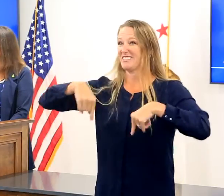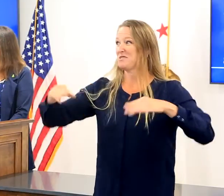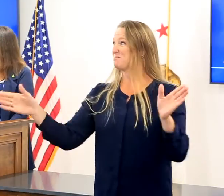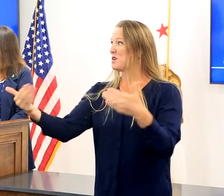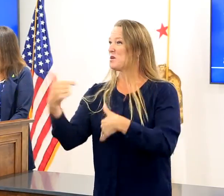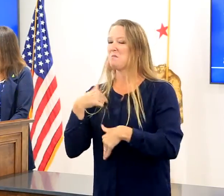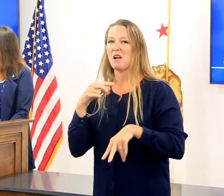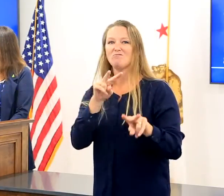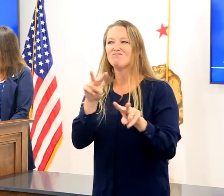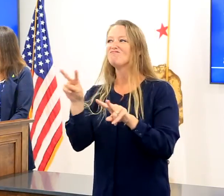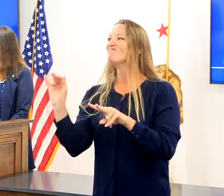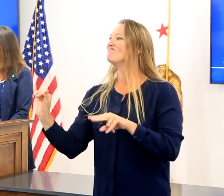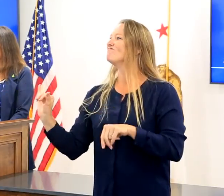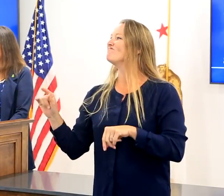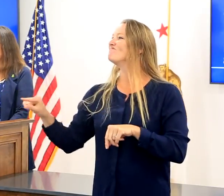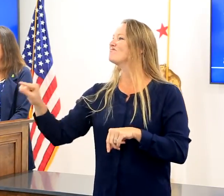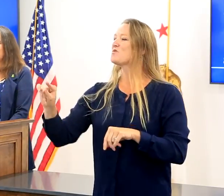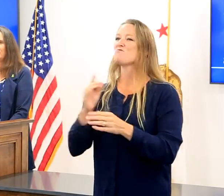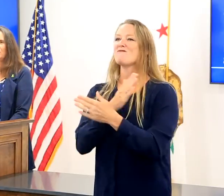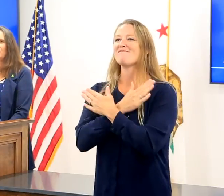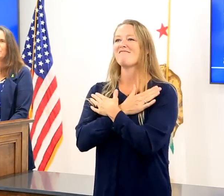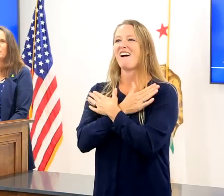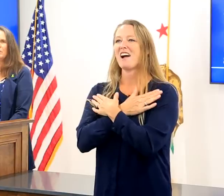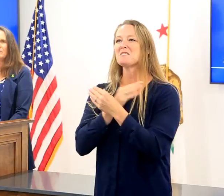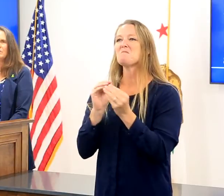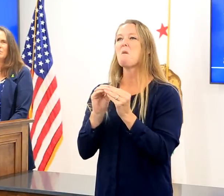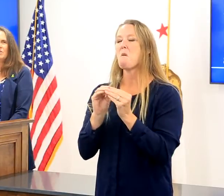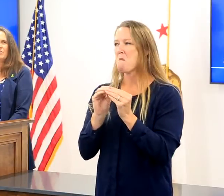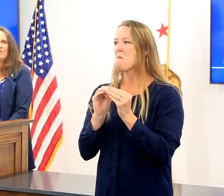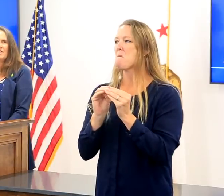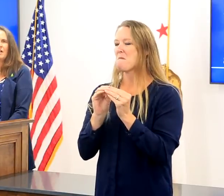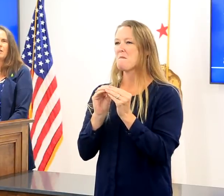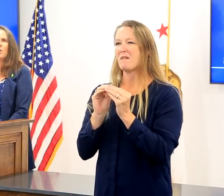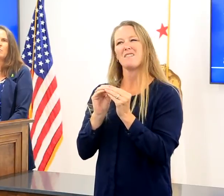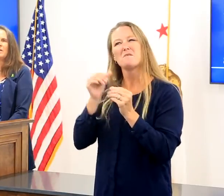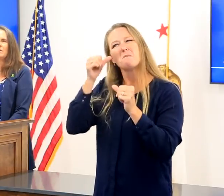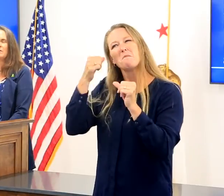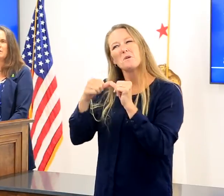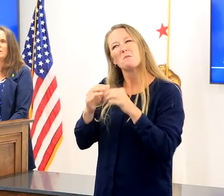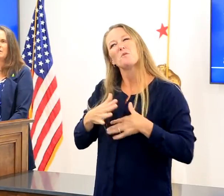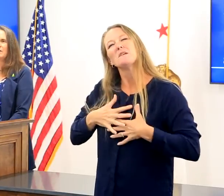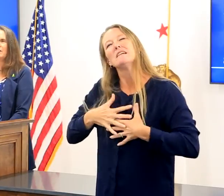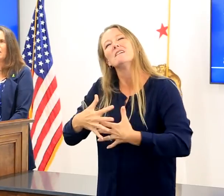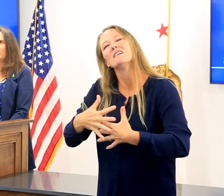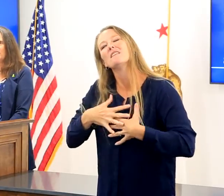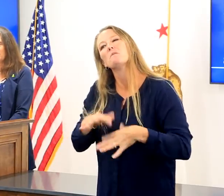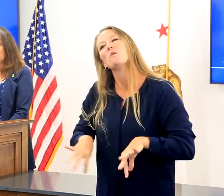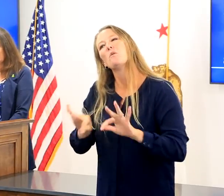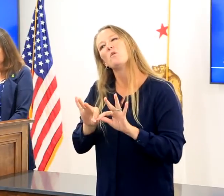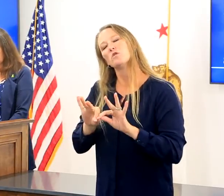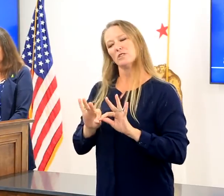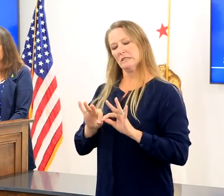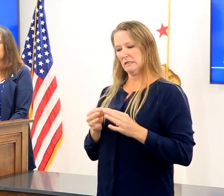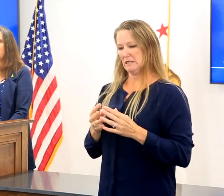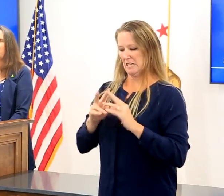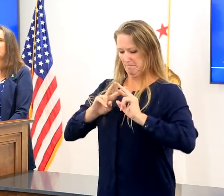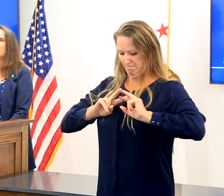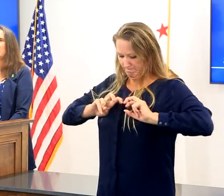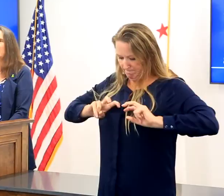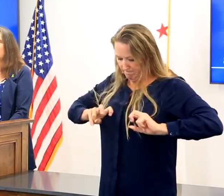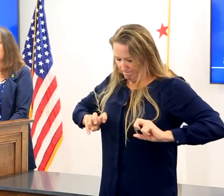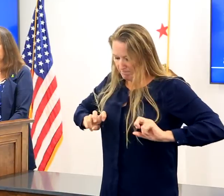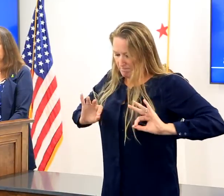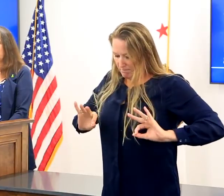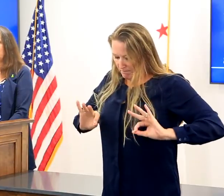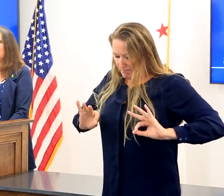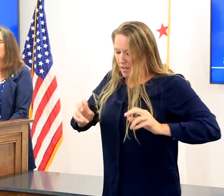Remembering to breathe, check yourself, it's so important. Just taking a moment can help you get a hold of your